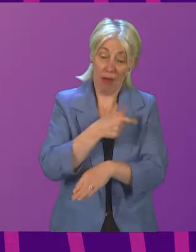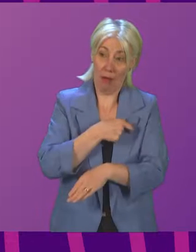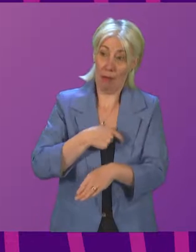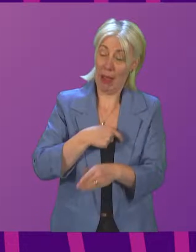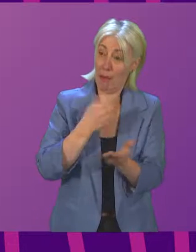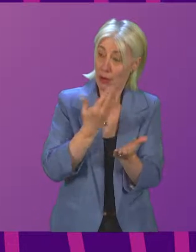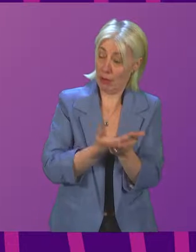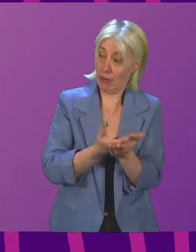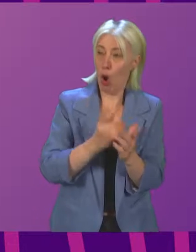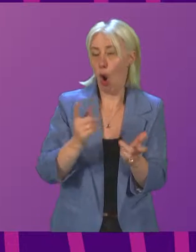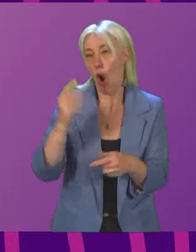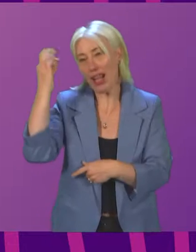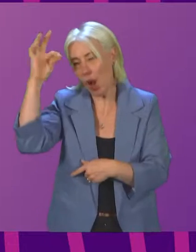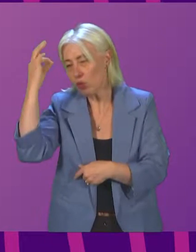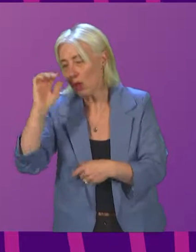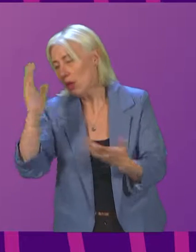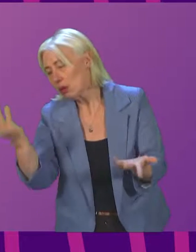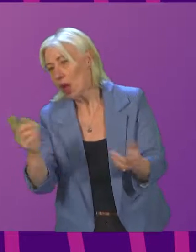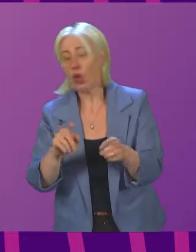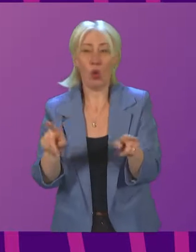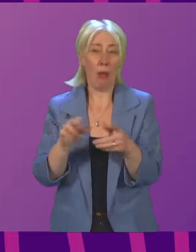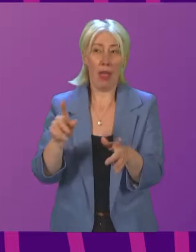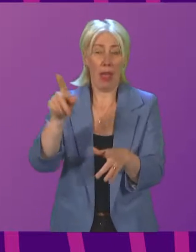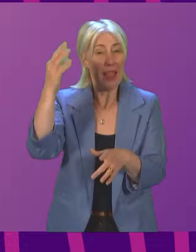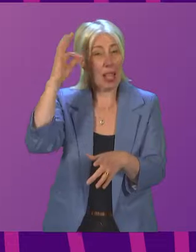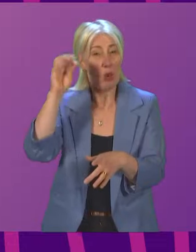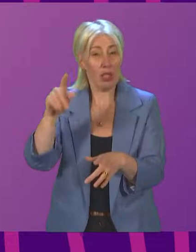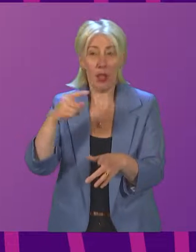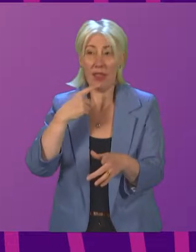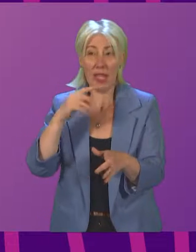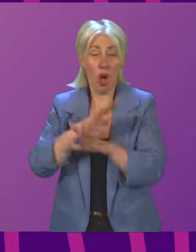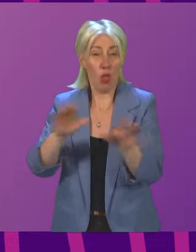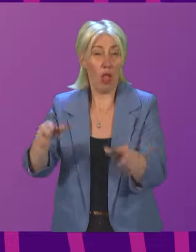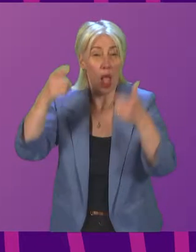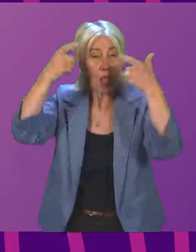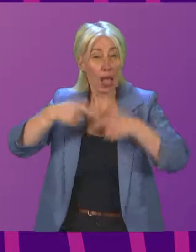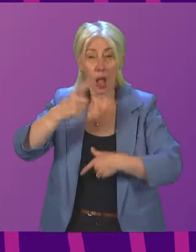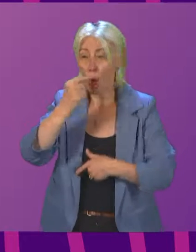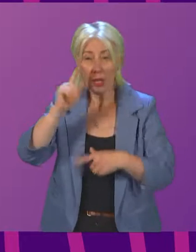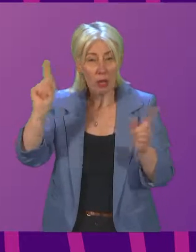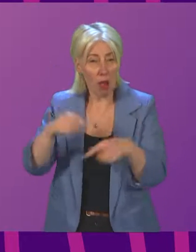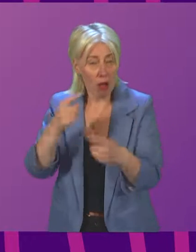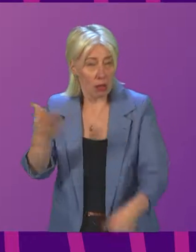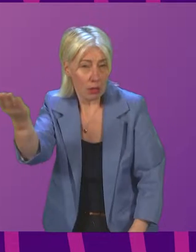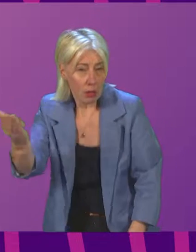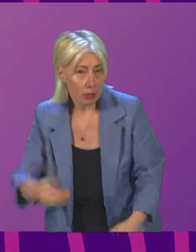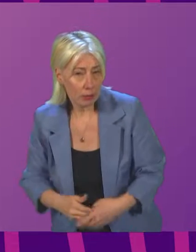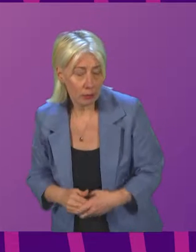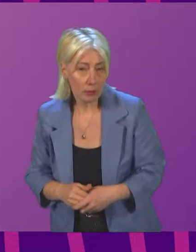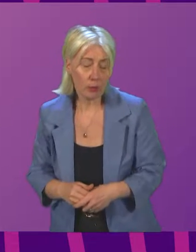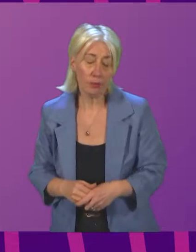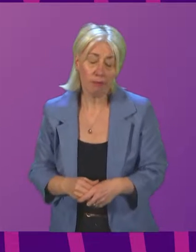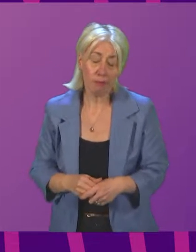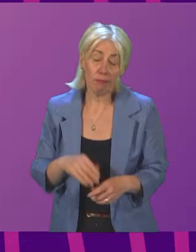local authorities to act in situations where they are being advised that they do not have legal competence? Minister. So, one of the main